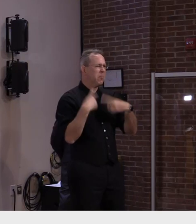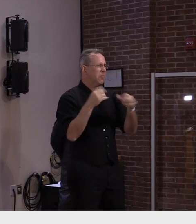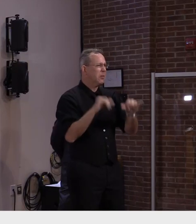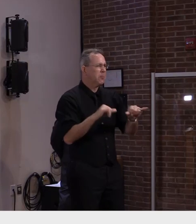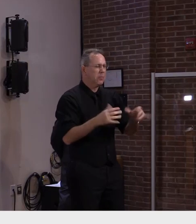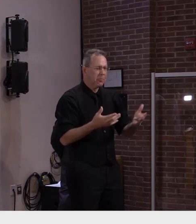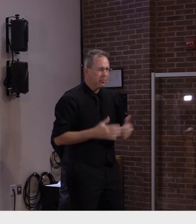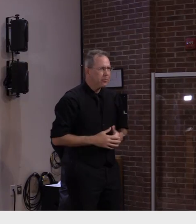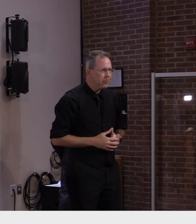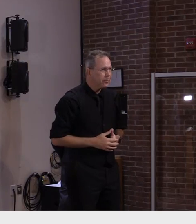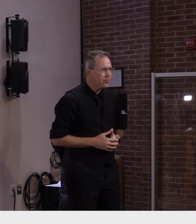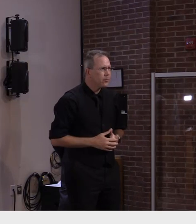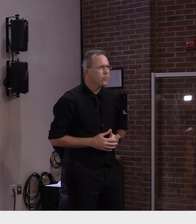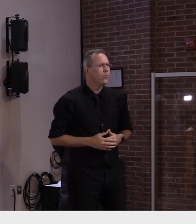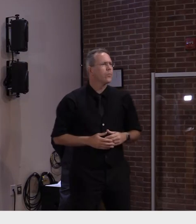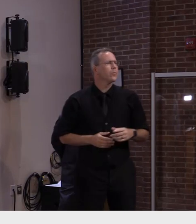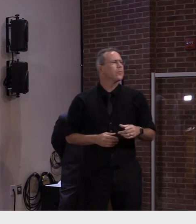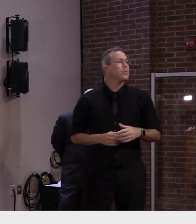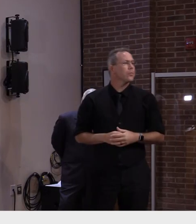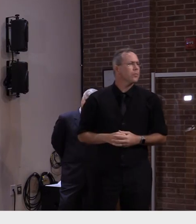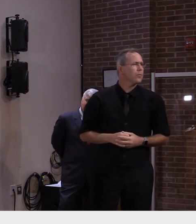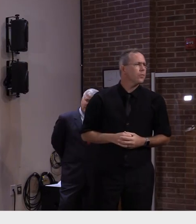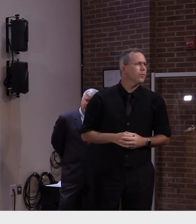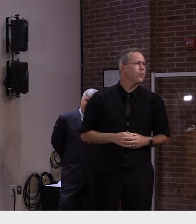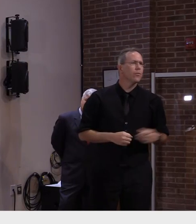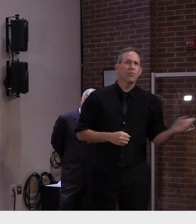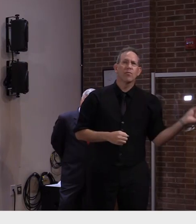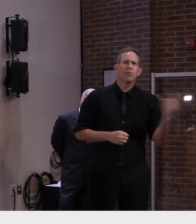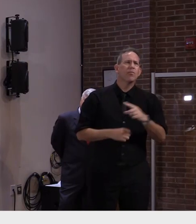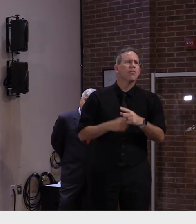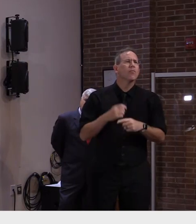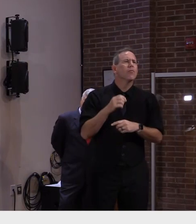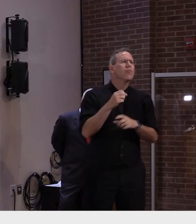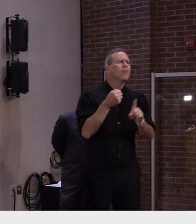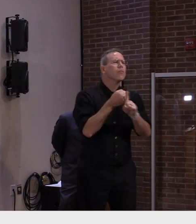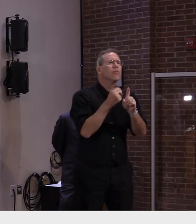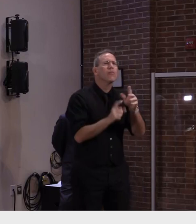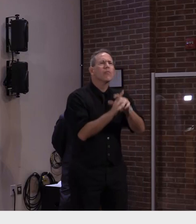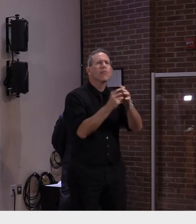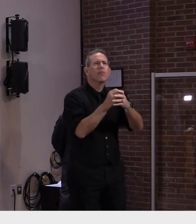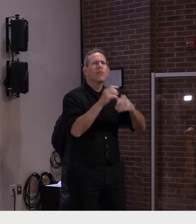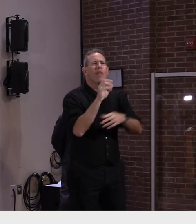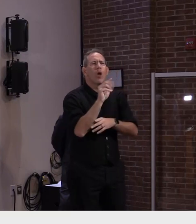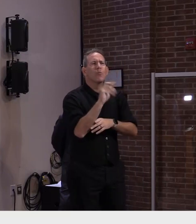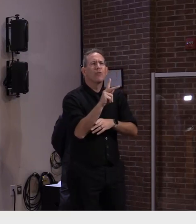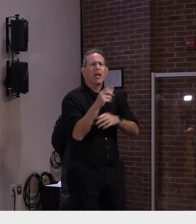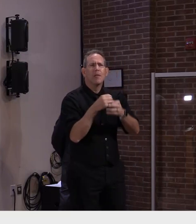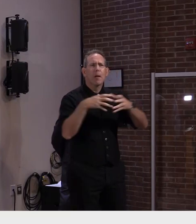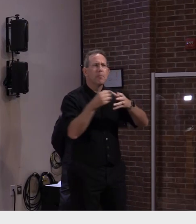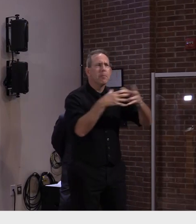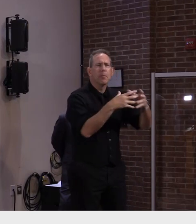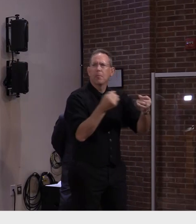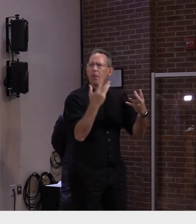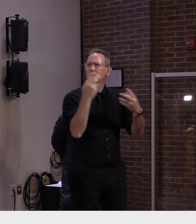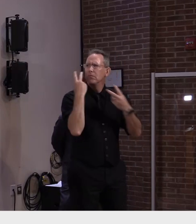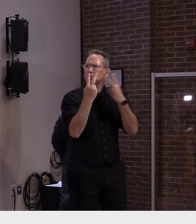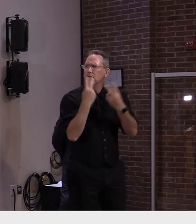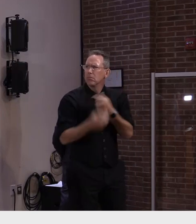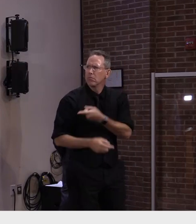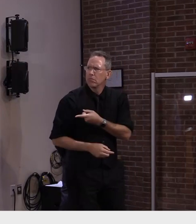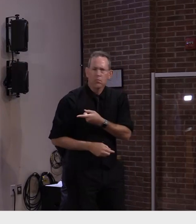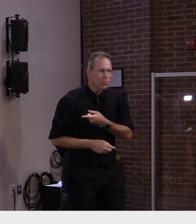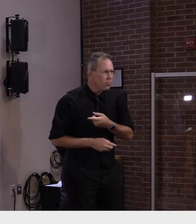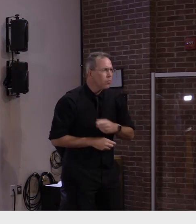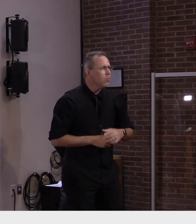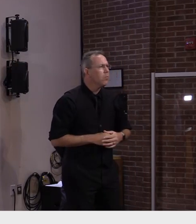under investigation right now? I don't have the number for today. I can get that to you. Is